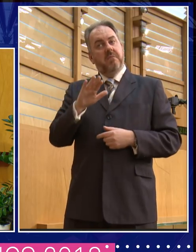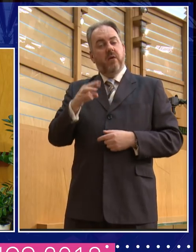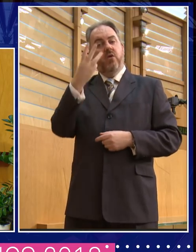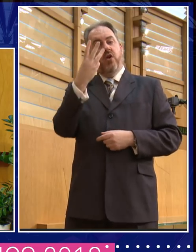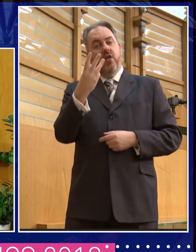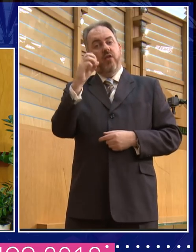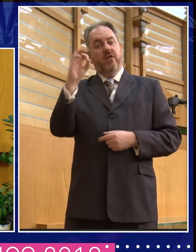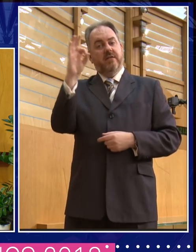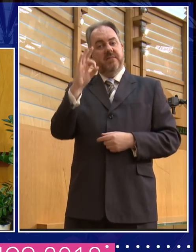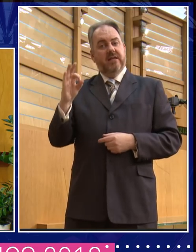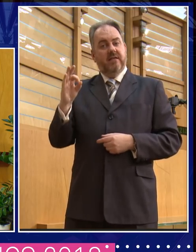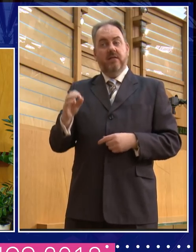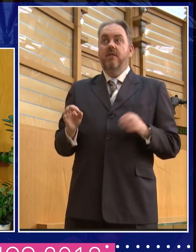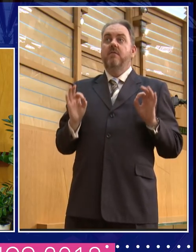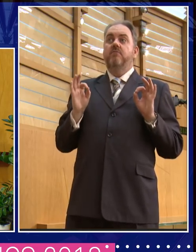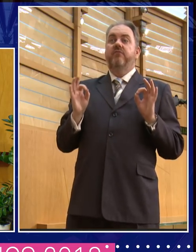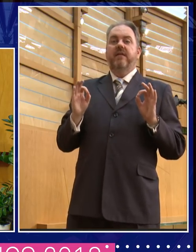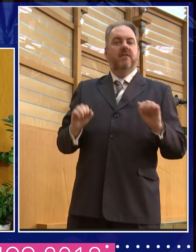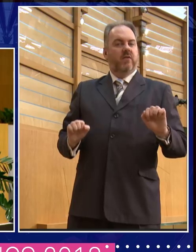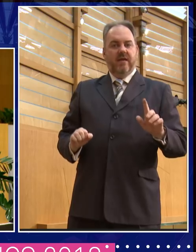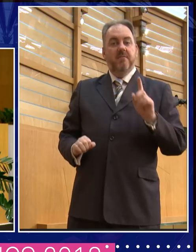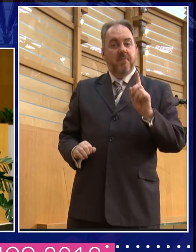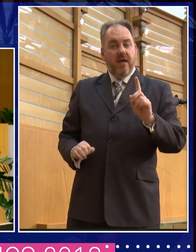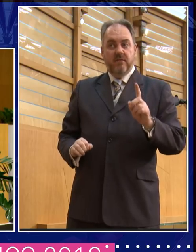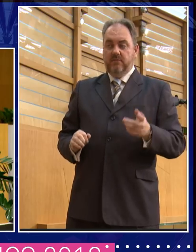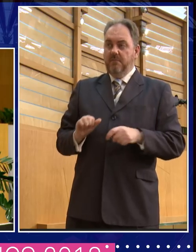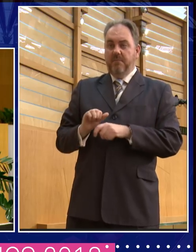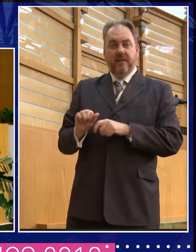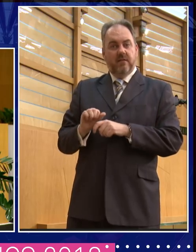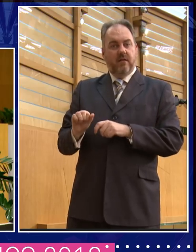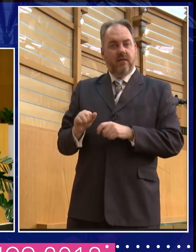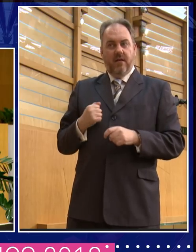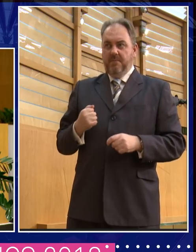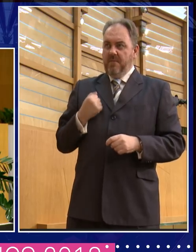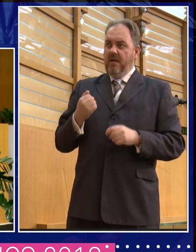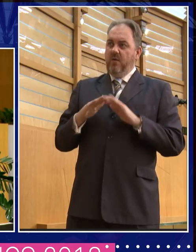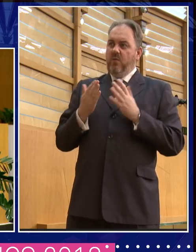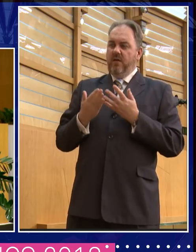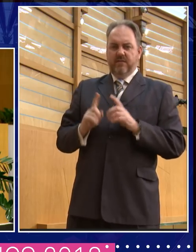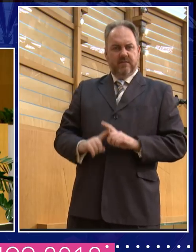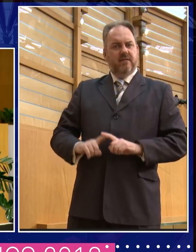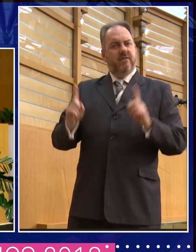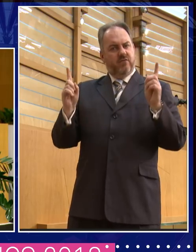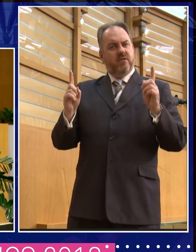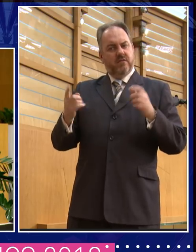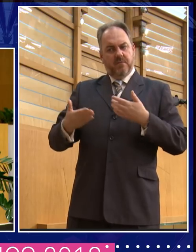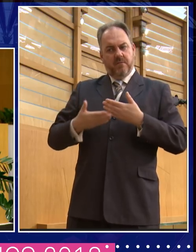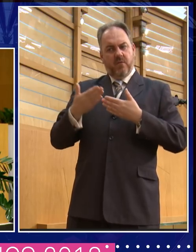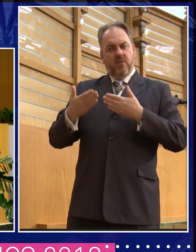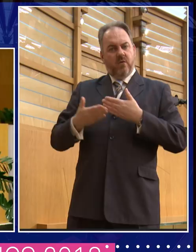that's still not necessarily good enough, but, you know, I feel I live in a different world. I feel that when I look